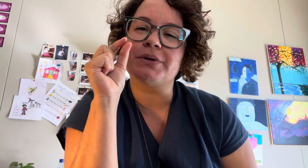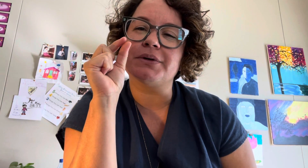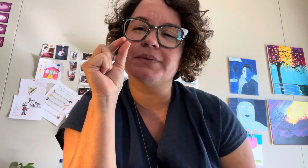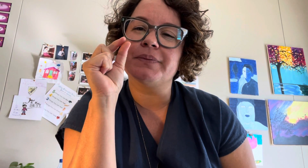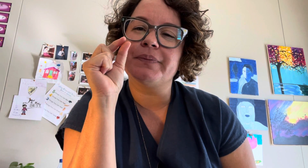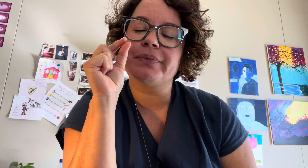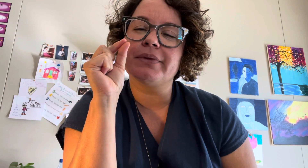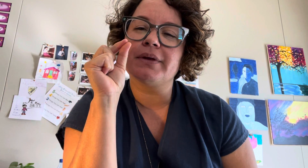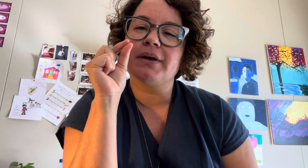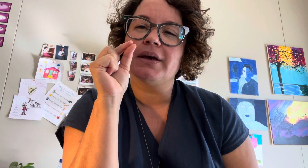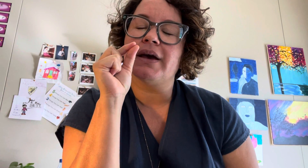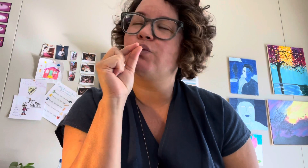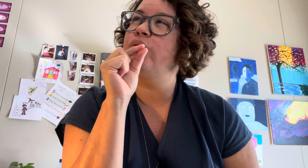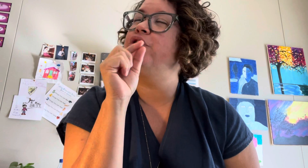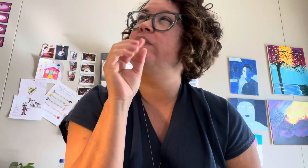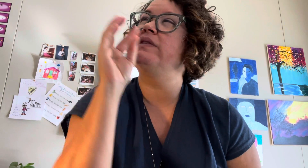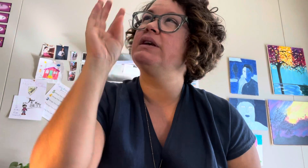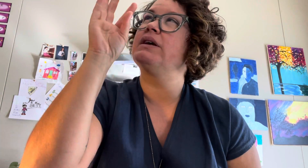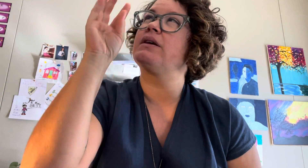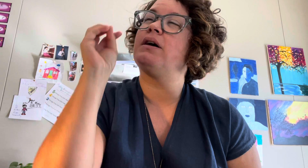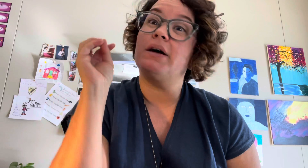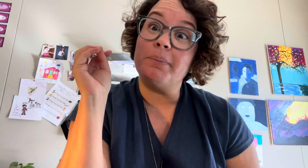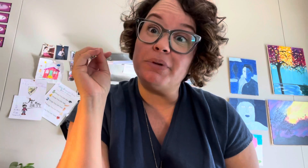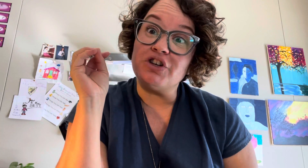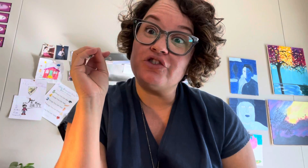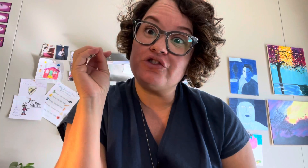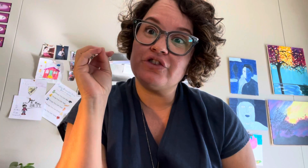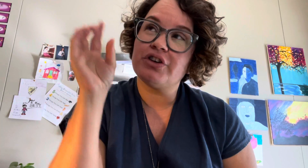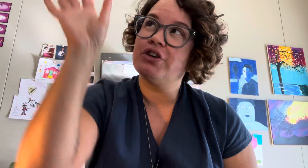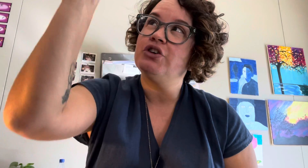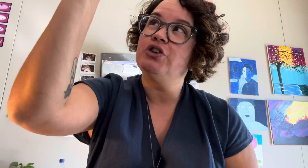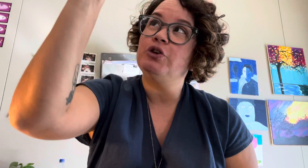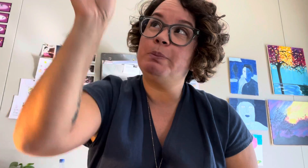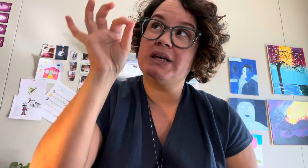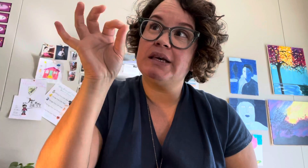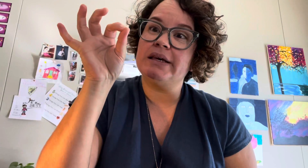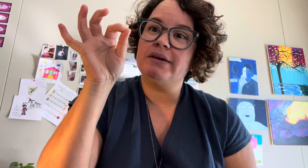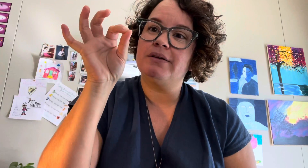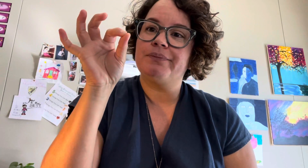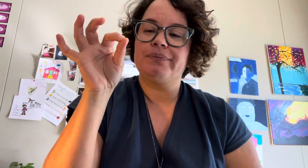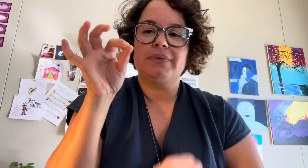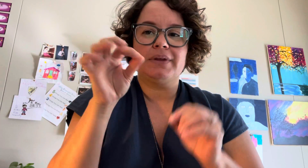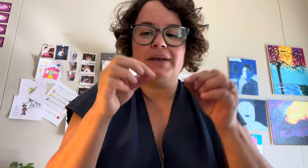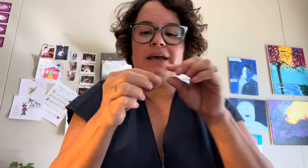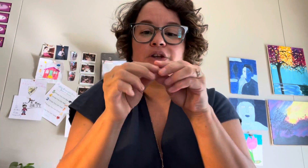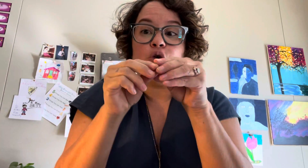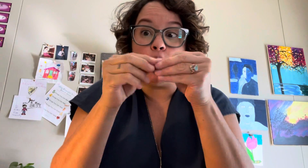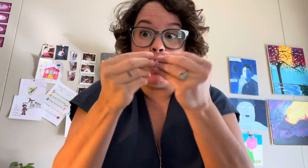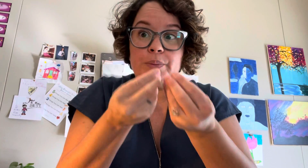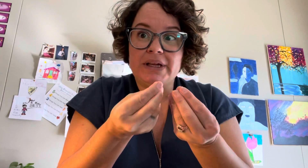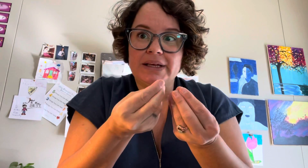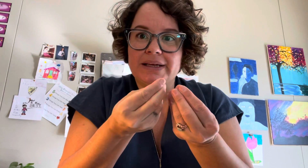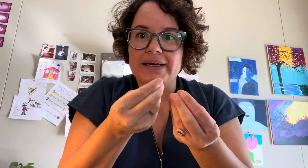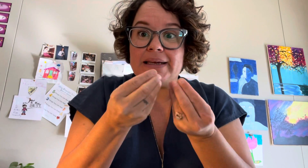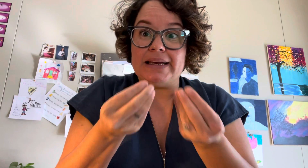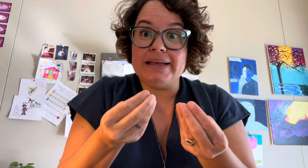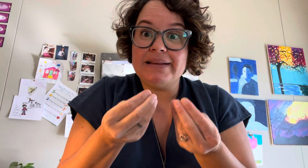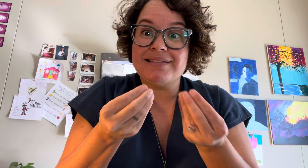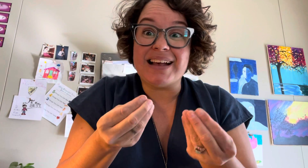and when you see it on a bush, you pick it and you open it and inside